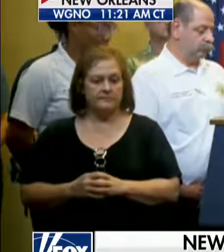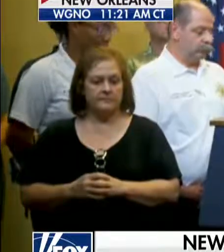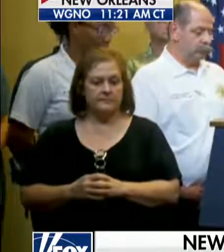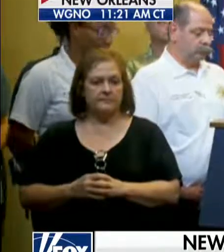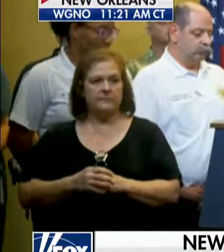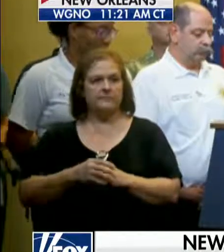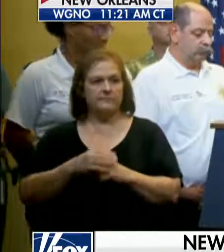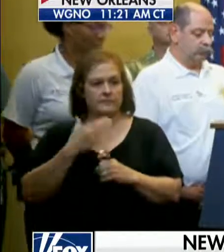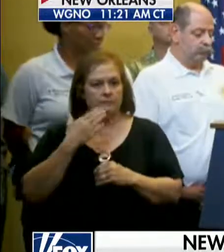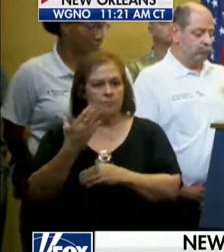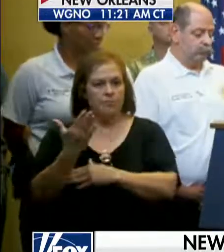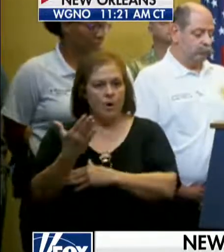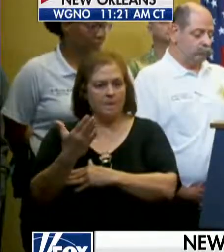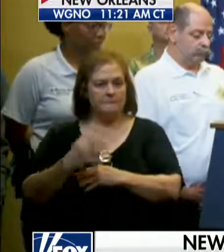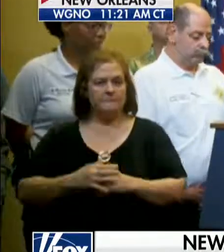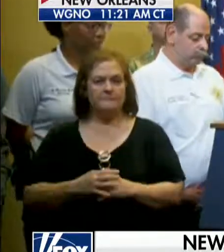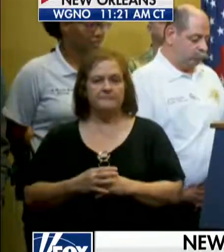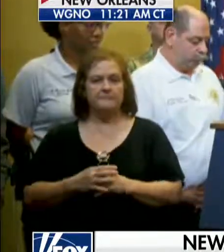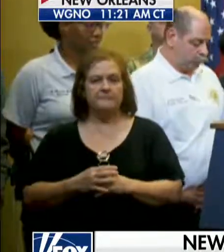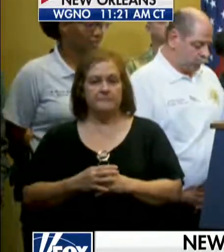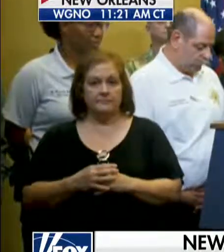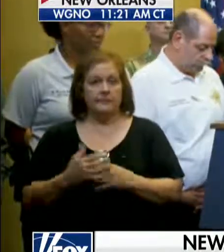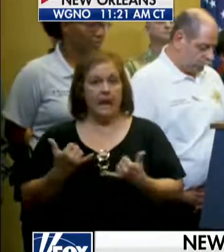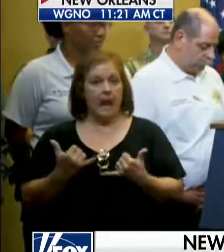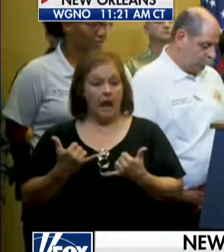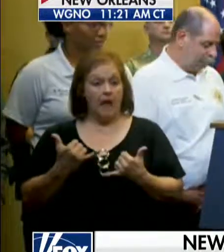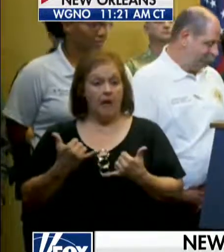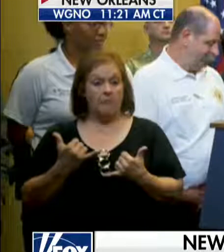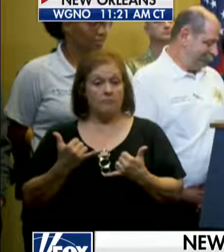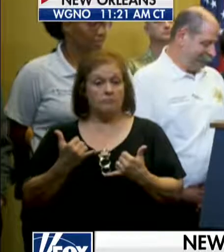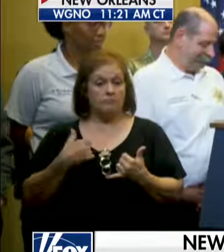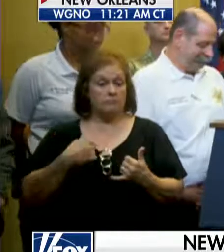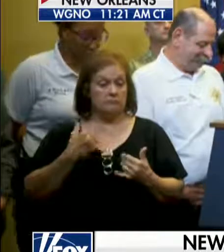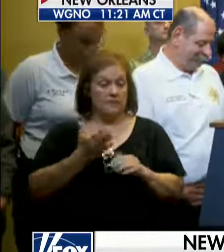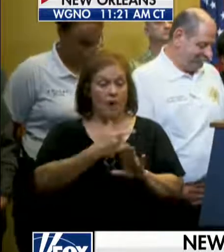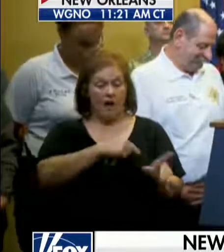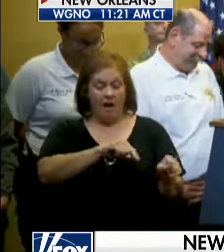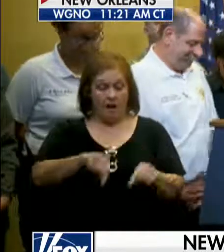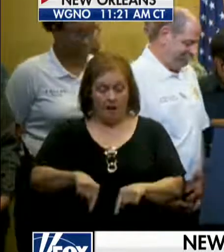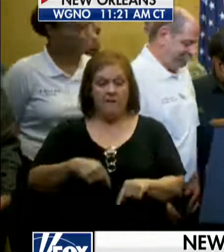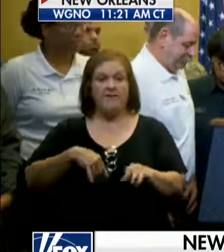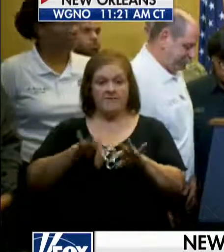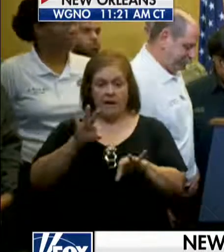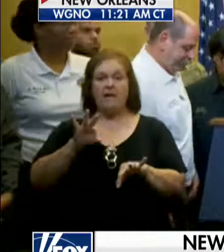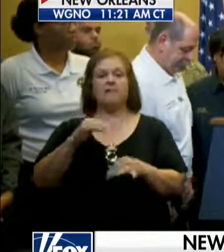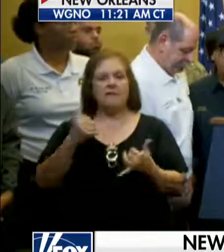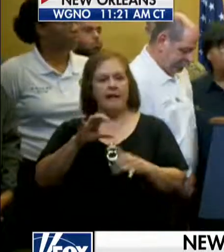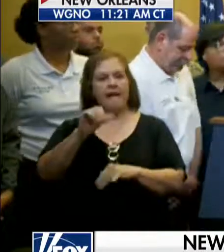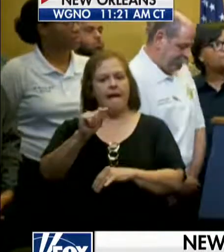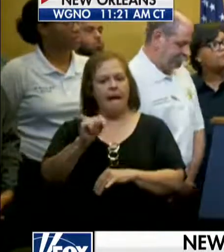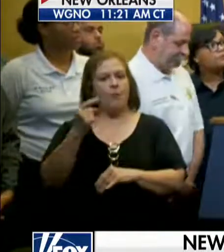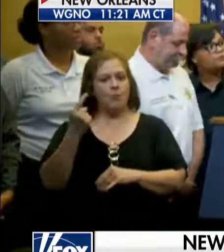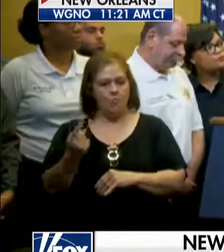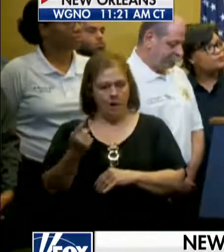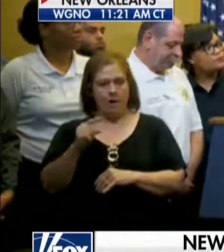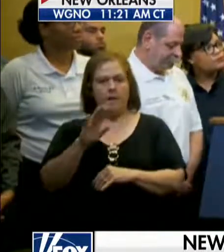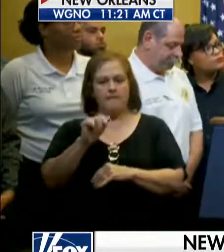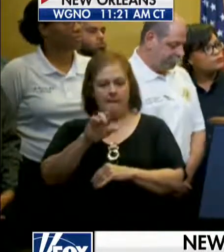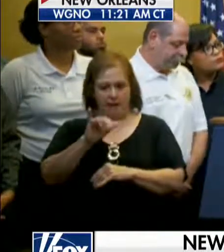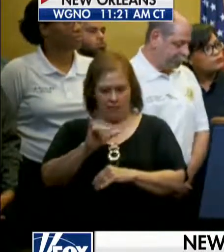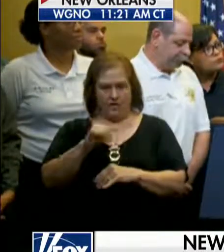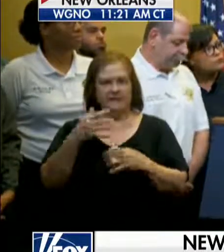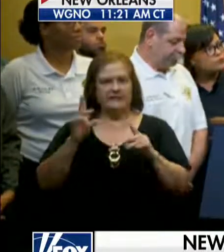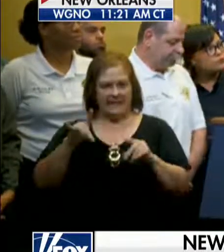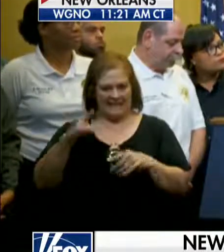Morning, everybody. Latest update we just saw before coming in here was that Category 1 Hurricane Barry has